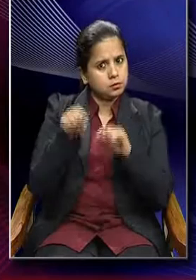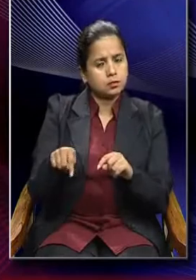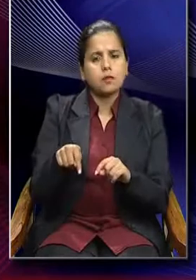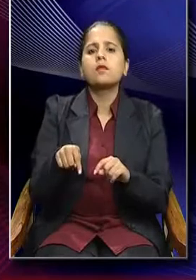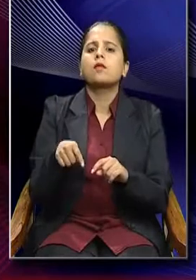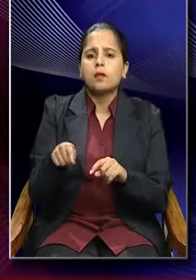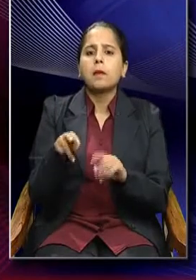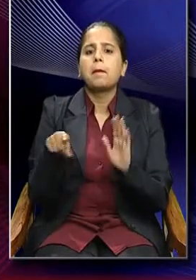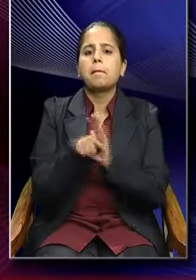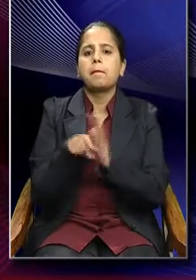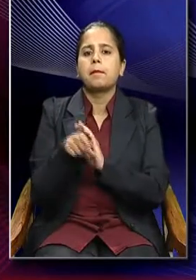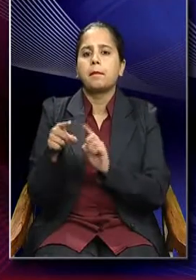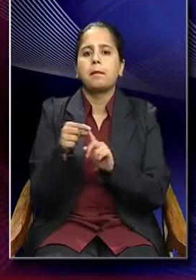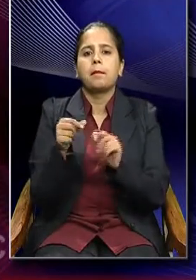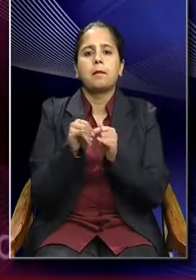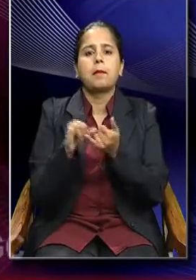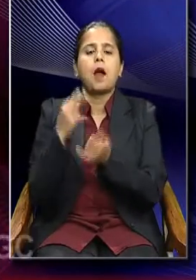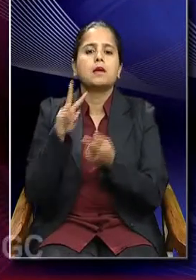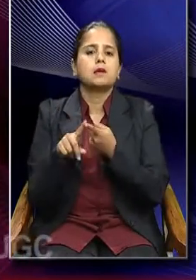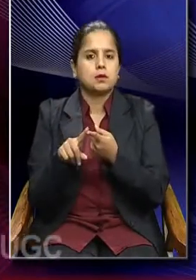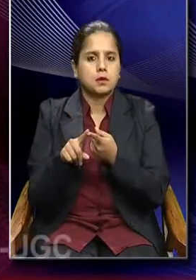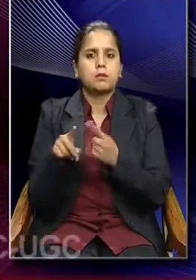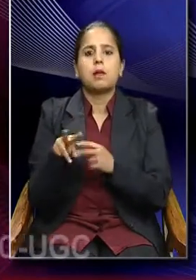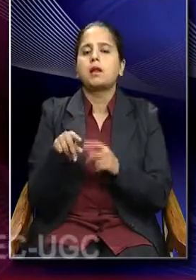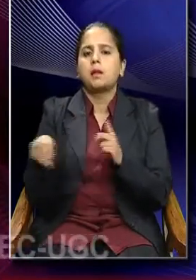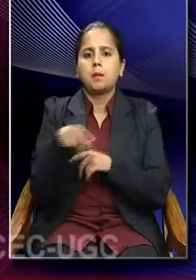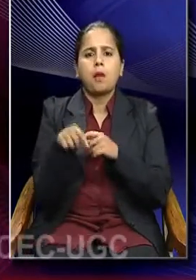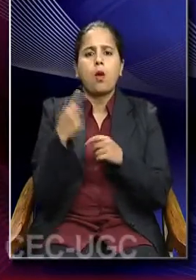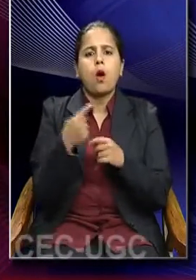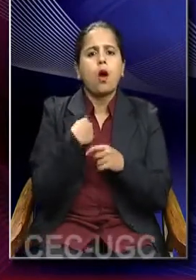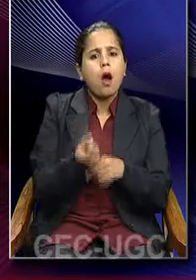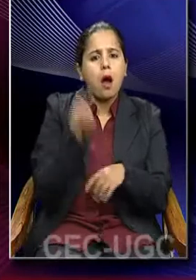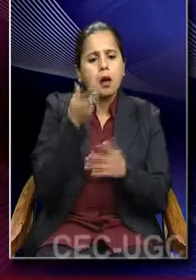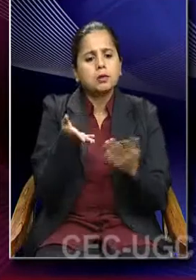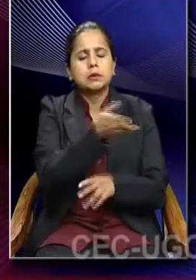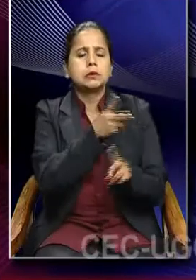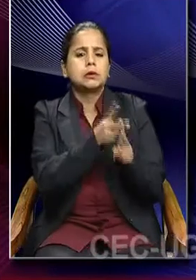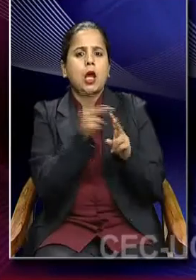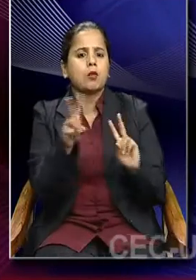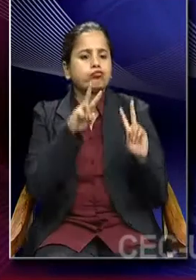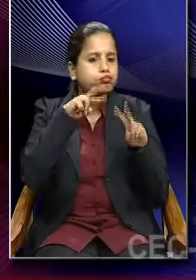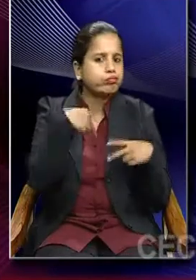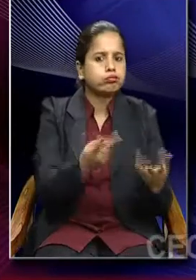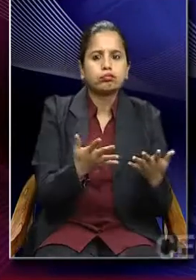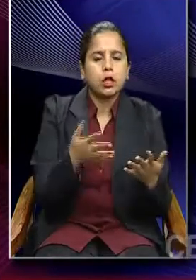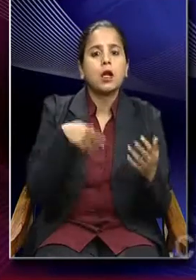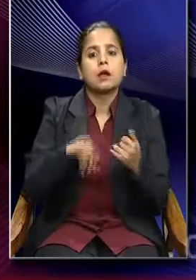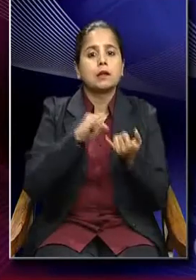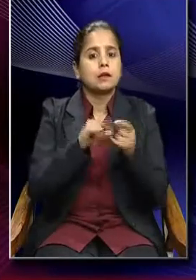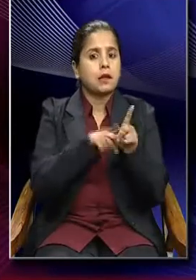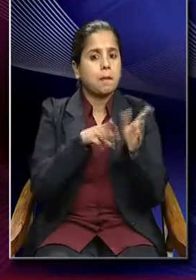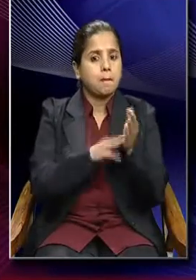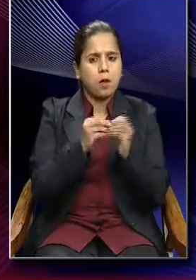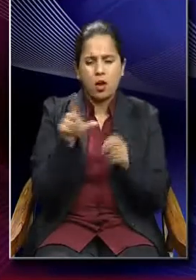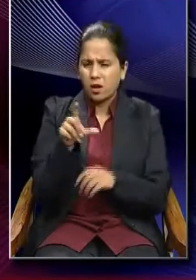passive. You just understand the reality as it is. Symbolic interactionism says no,